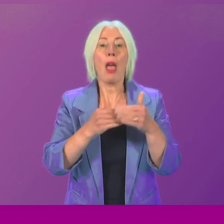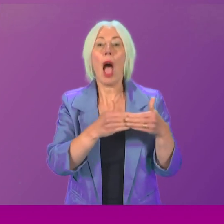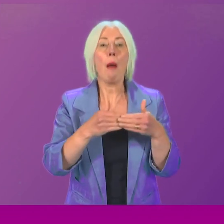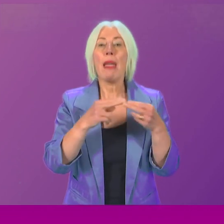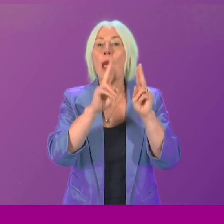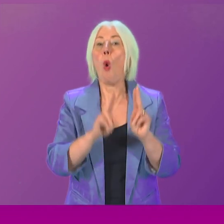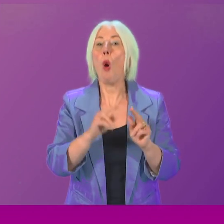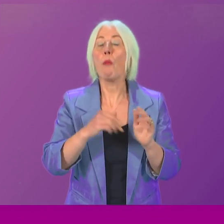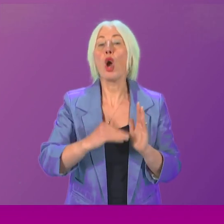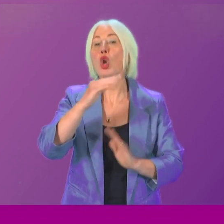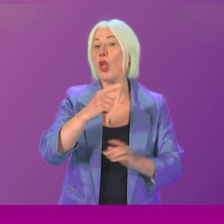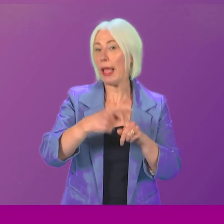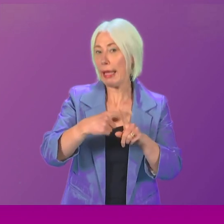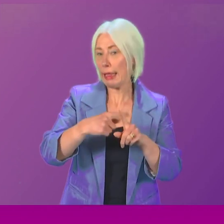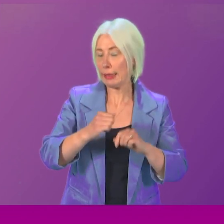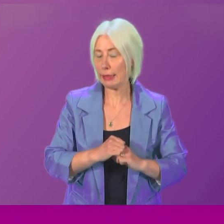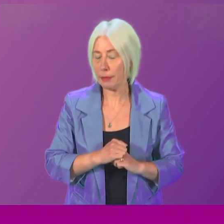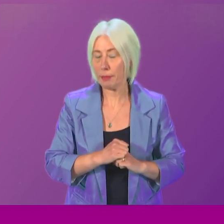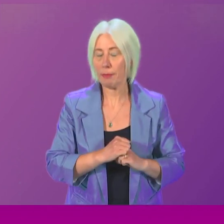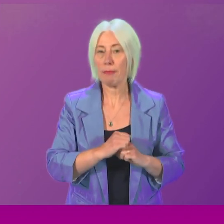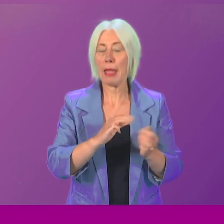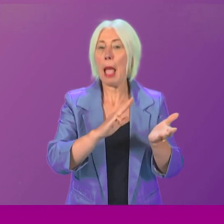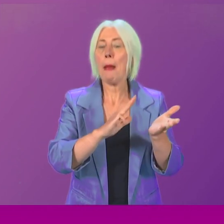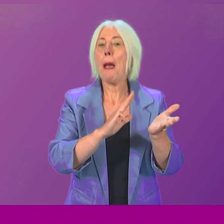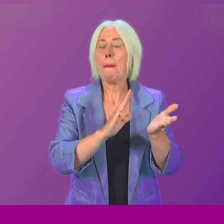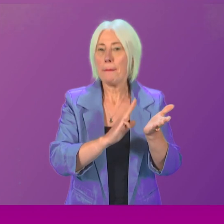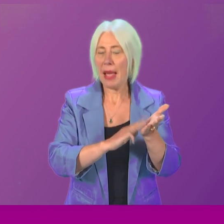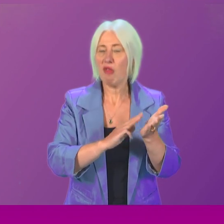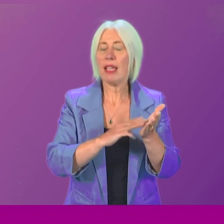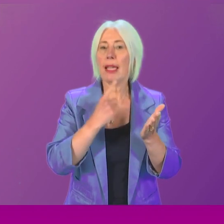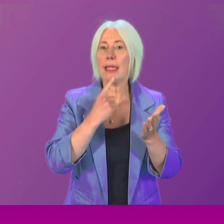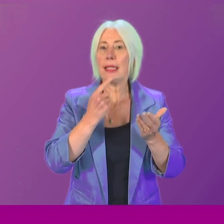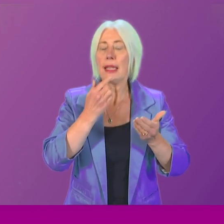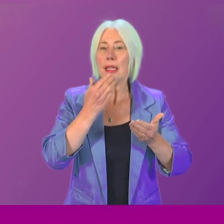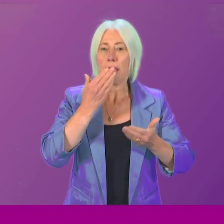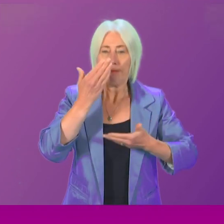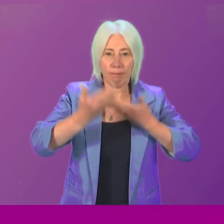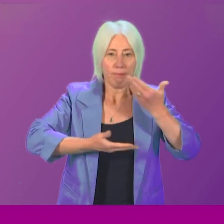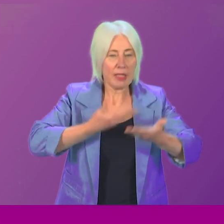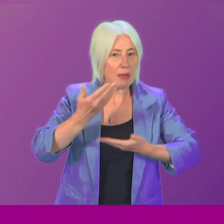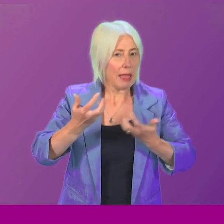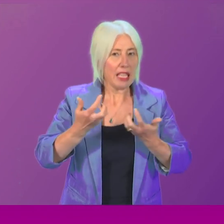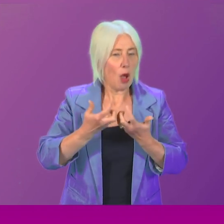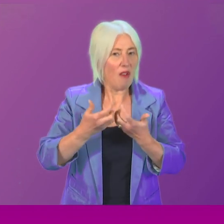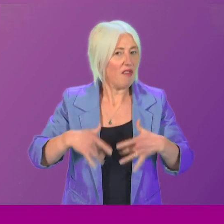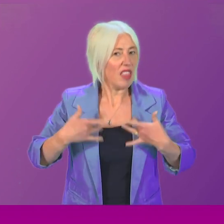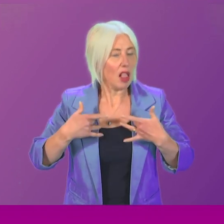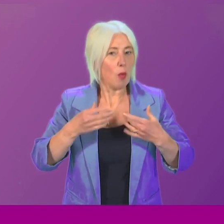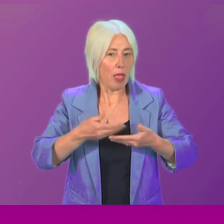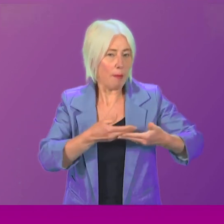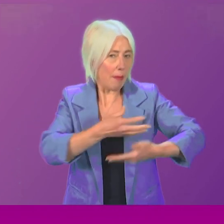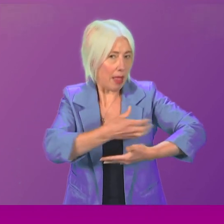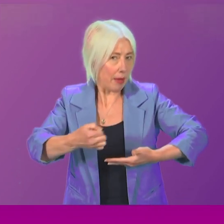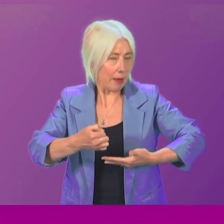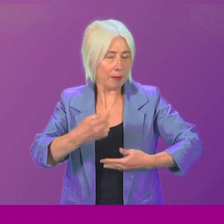England. Marion has described the horror of having her son taken away from her. I remember